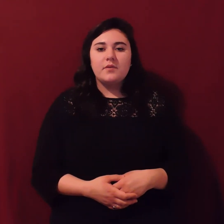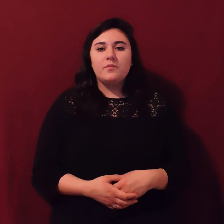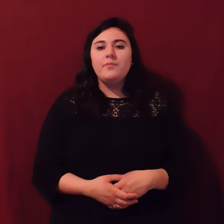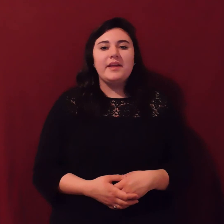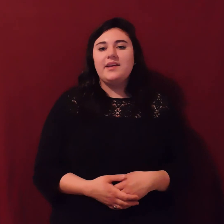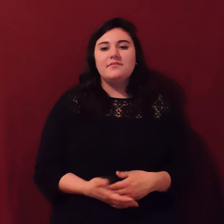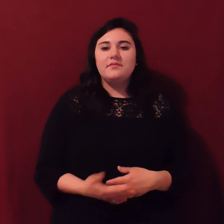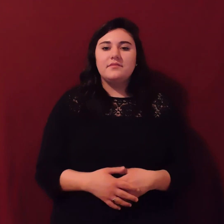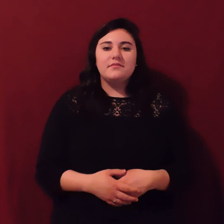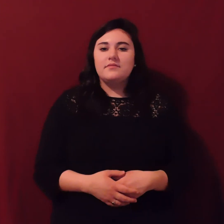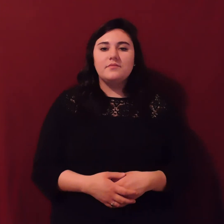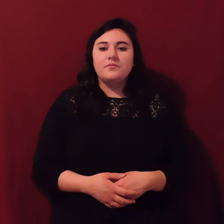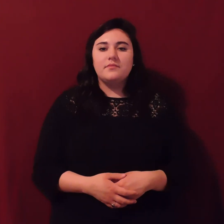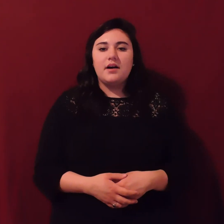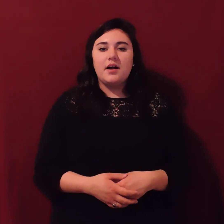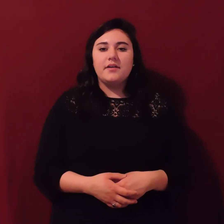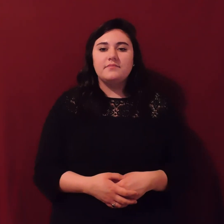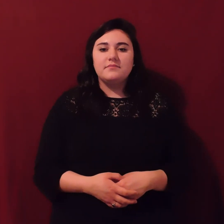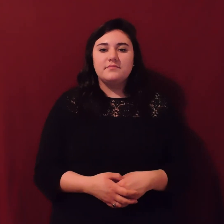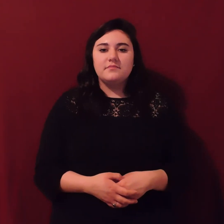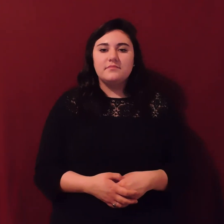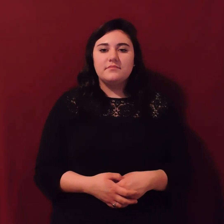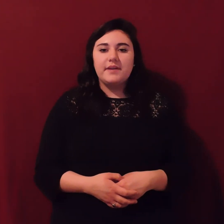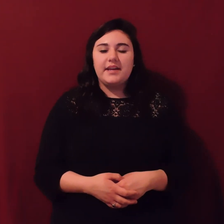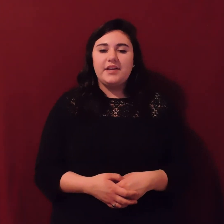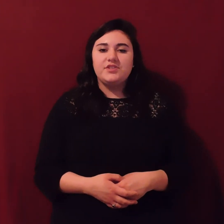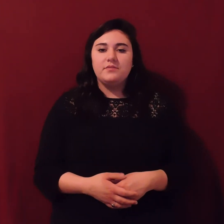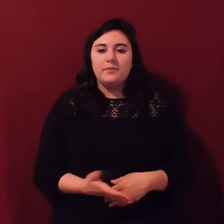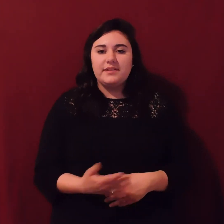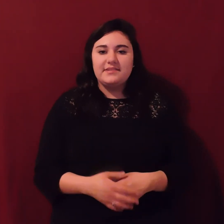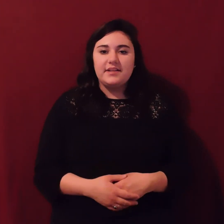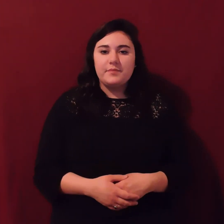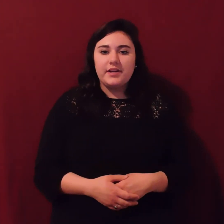We'll plan our medication and what we decide to bring.